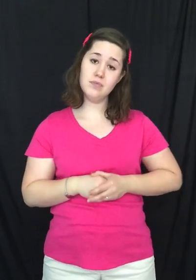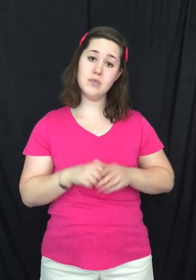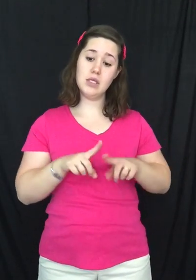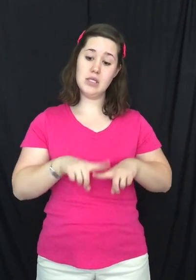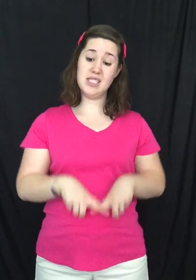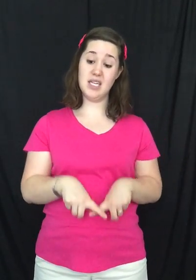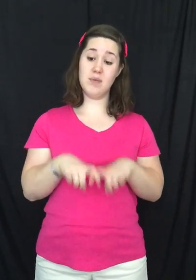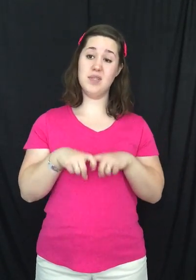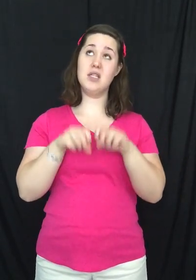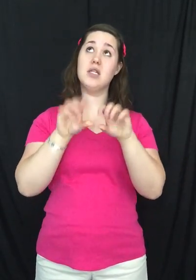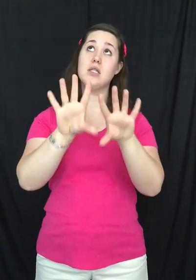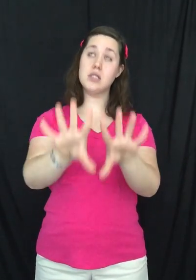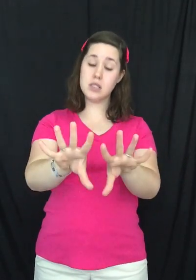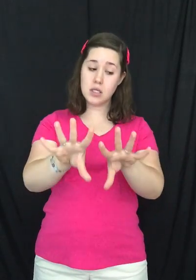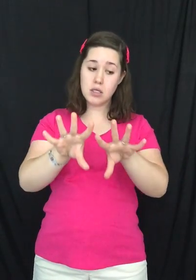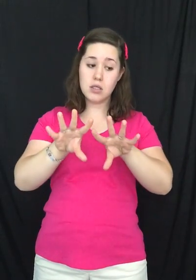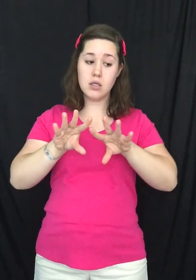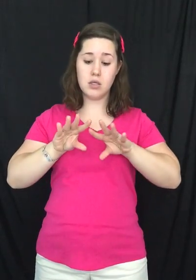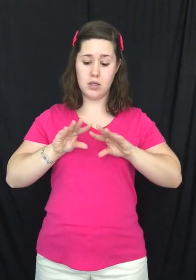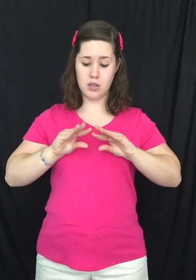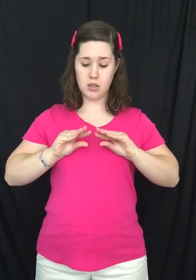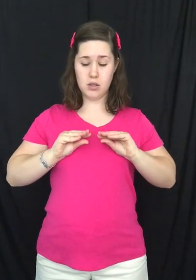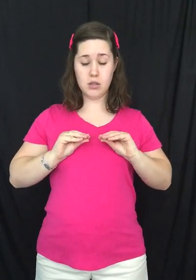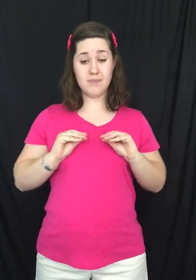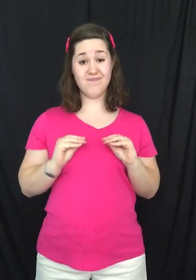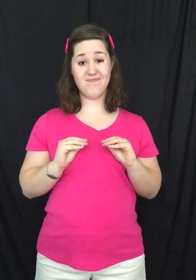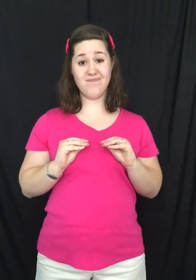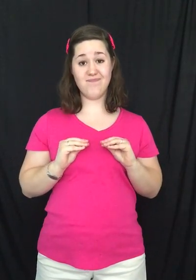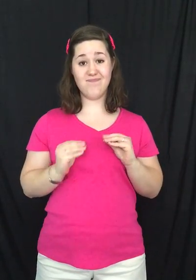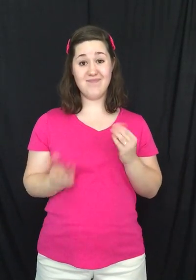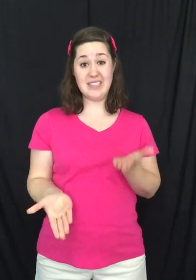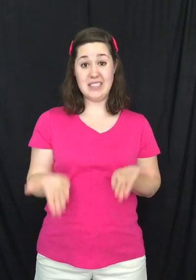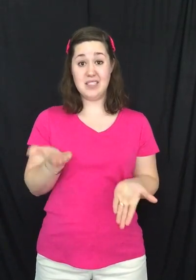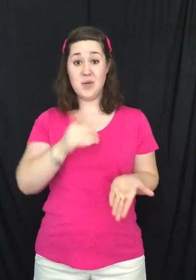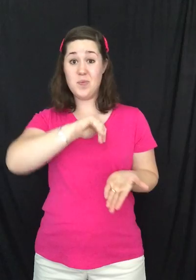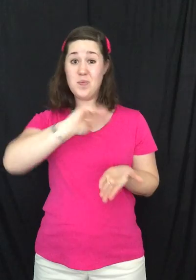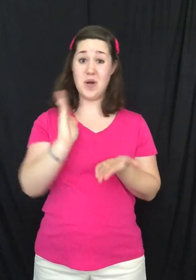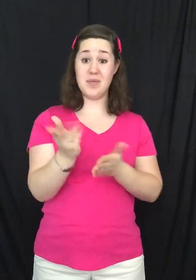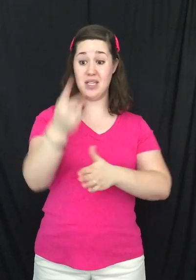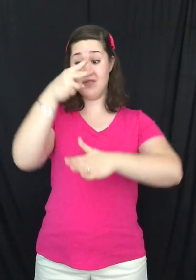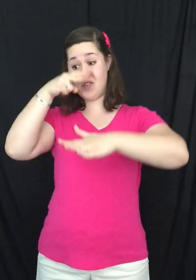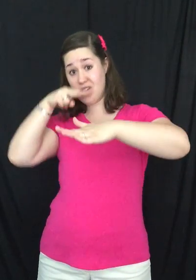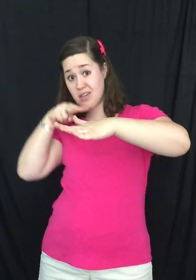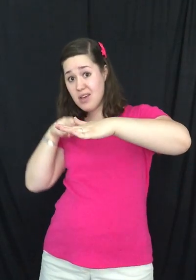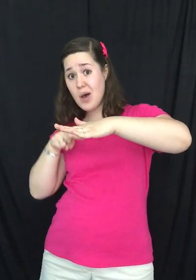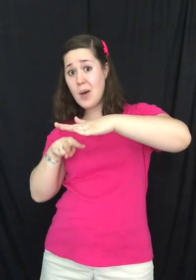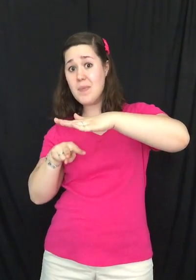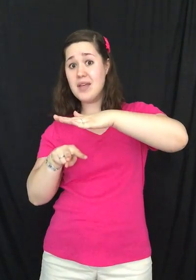Take a minute, let it settle in You probably never saw it coming